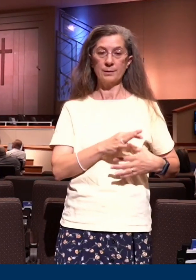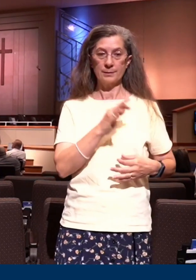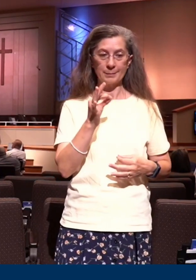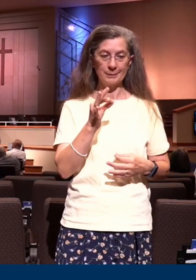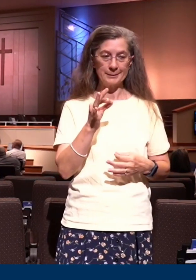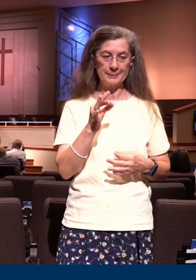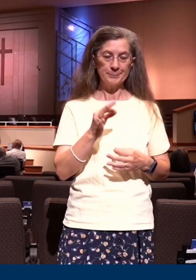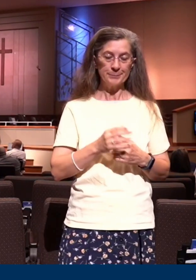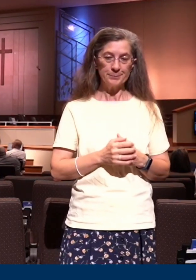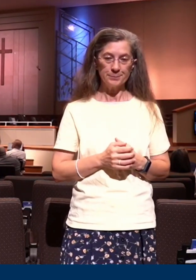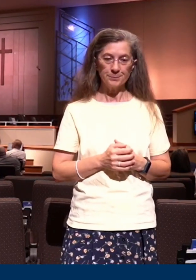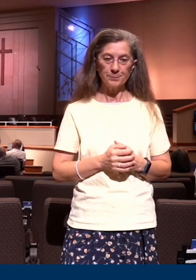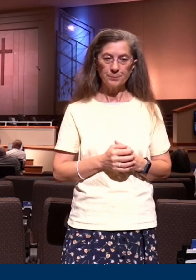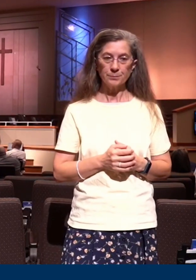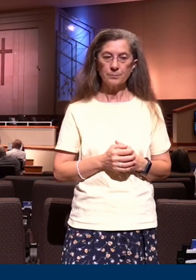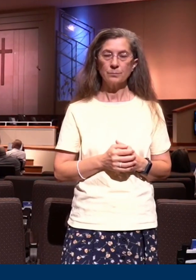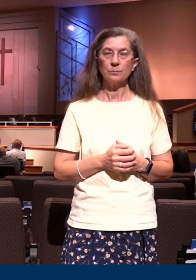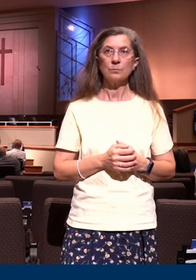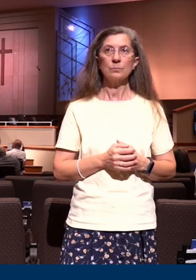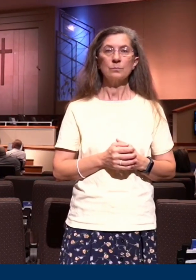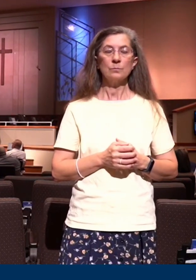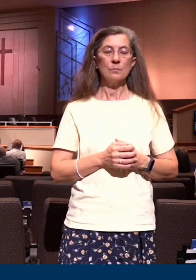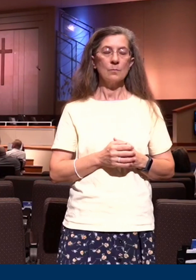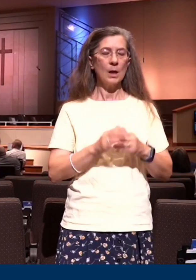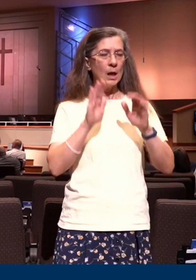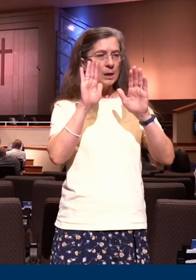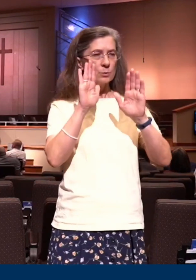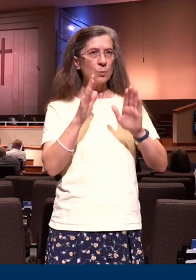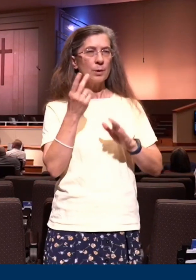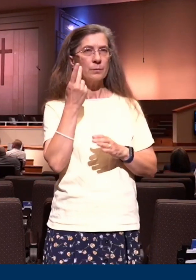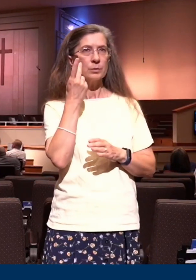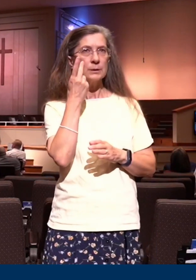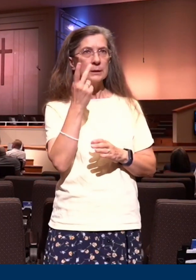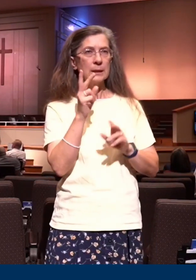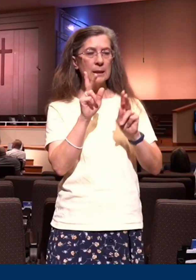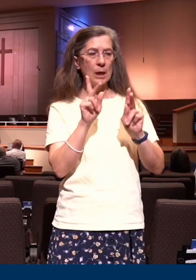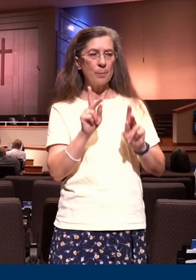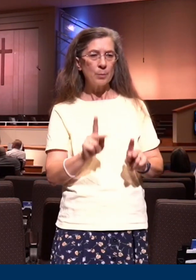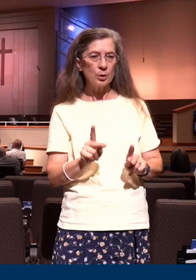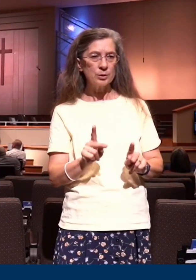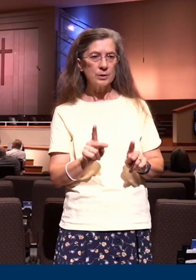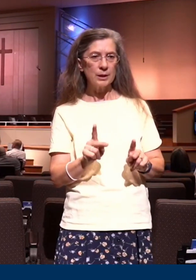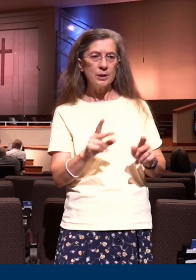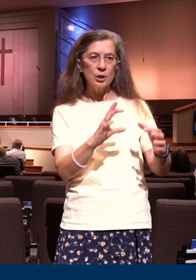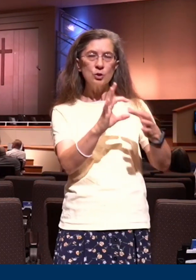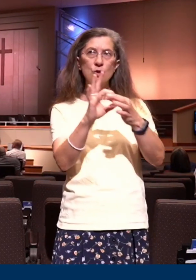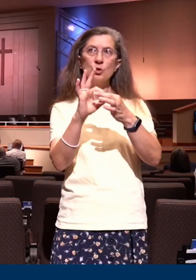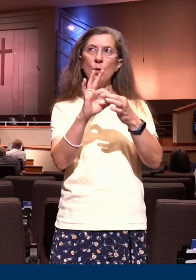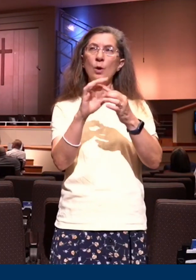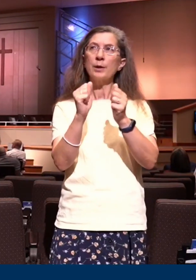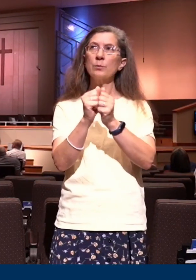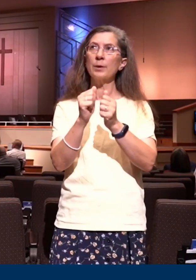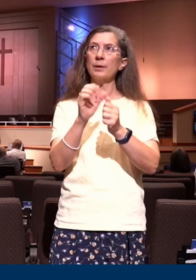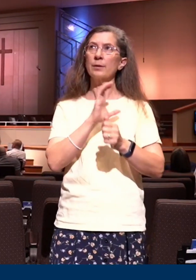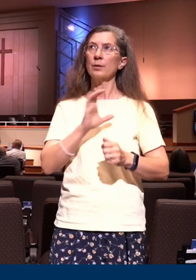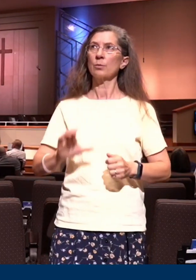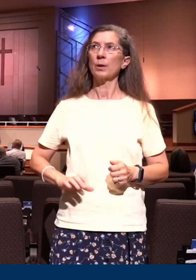it's a wonderful thing to see someone that is reflecting the union of Christ. Dr. England and I were doing a